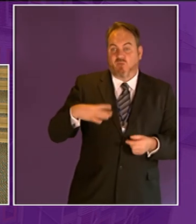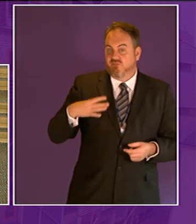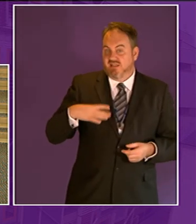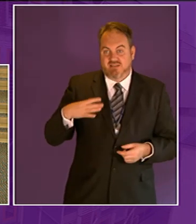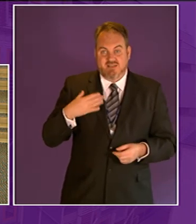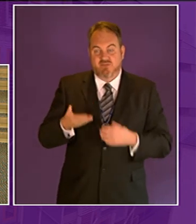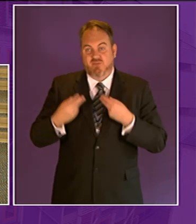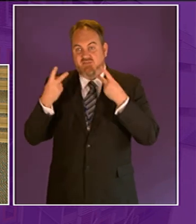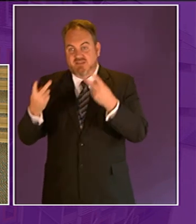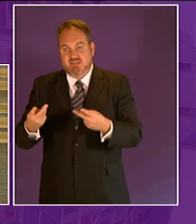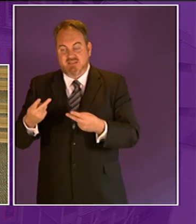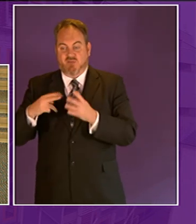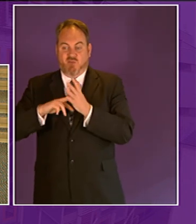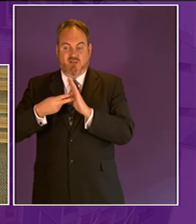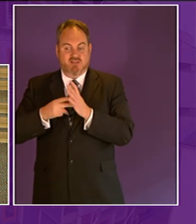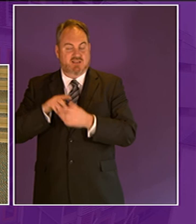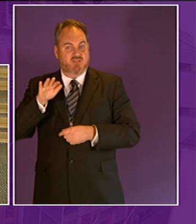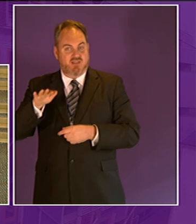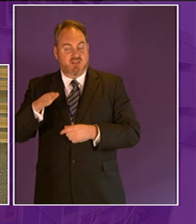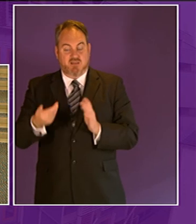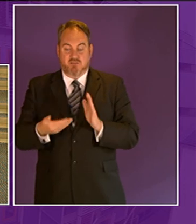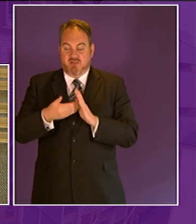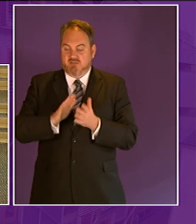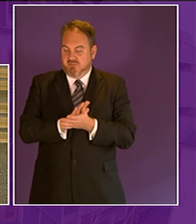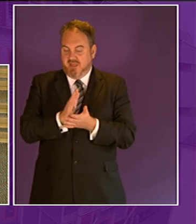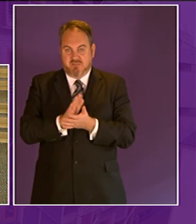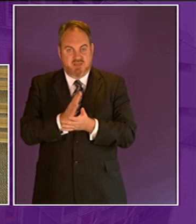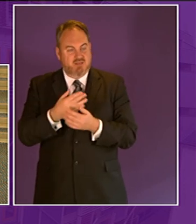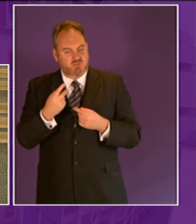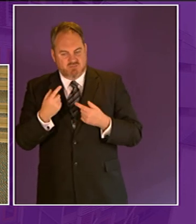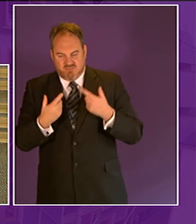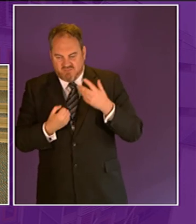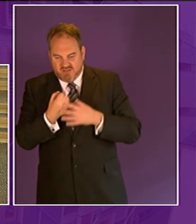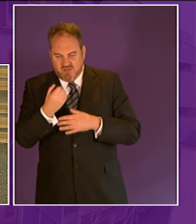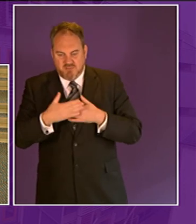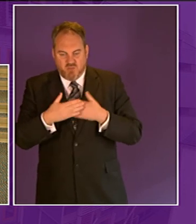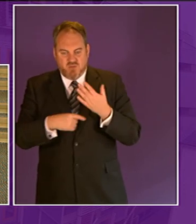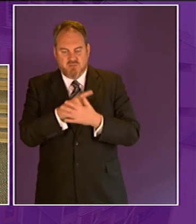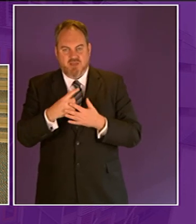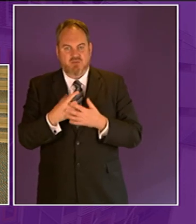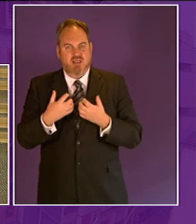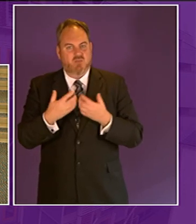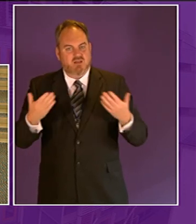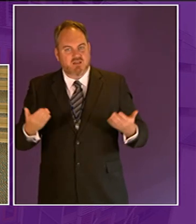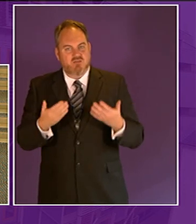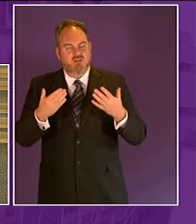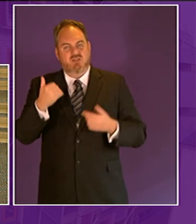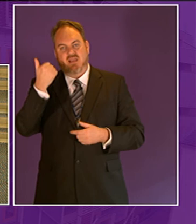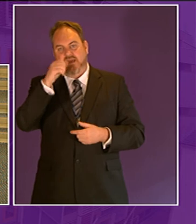to one of the organizations he mentioned i'm also happy to explore how we can use the work of the academics he cited to perhaps